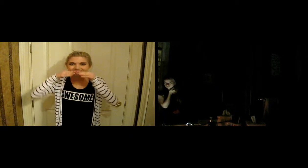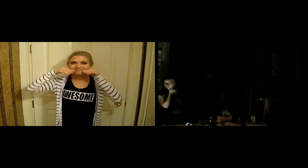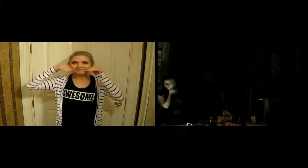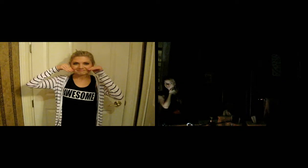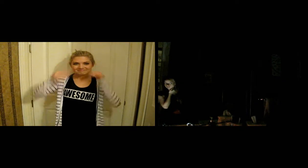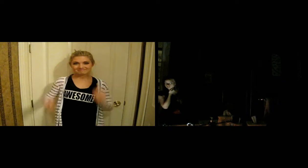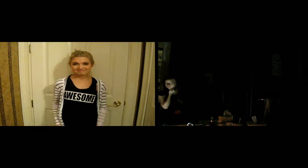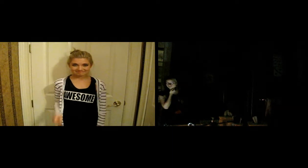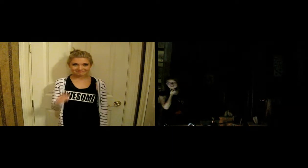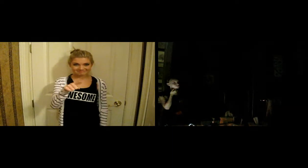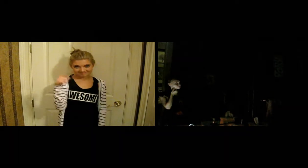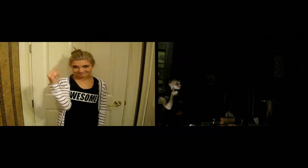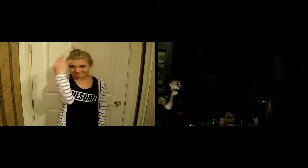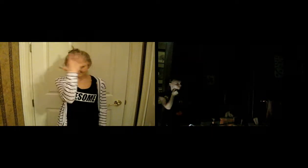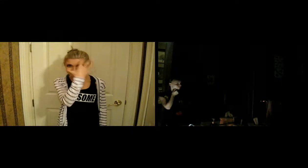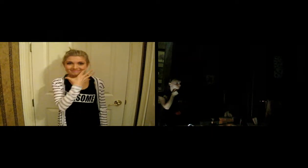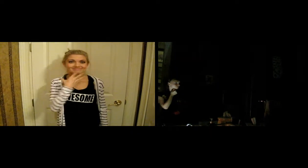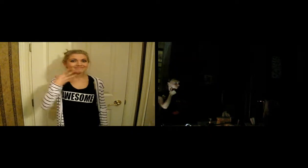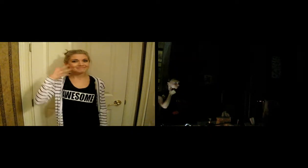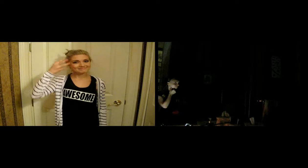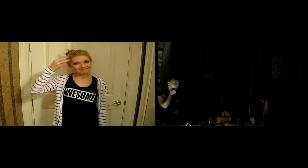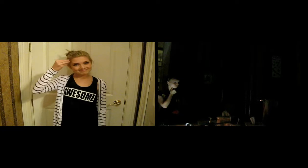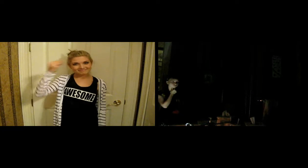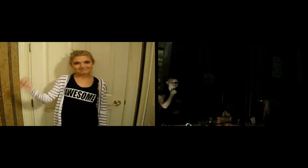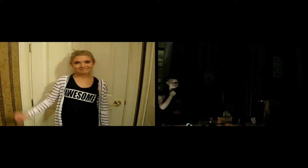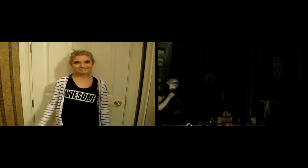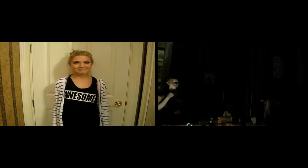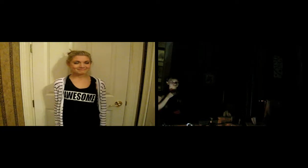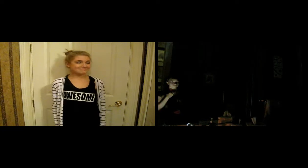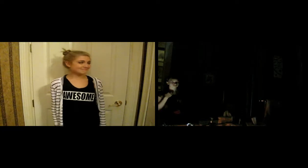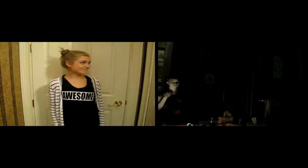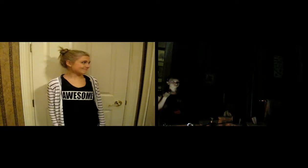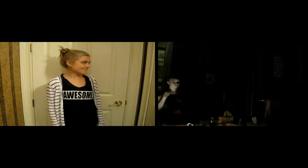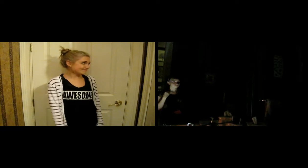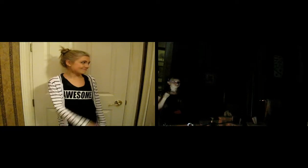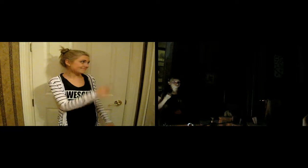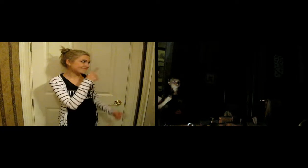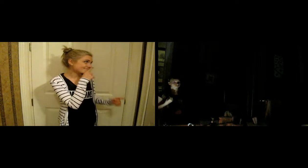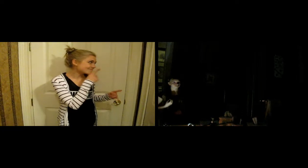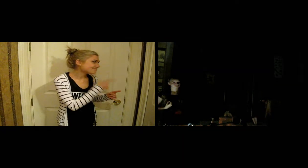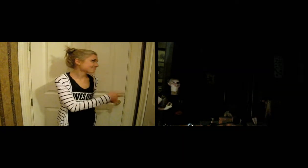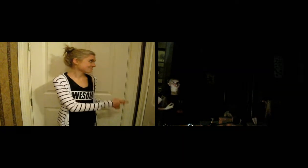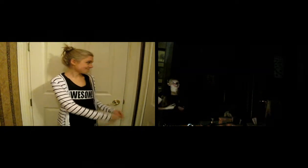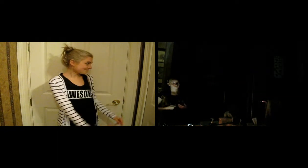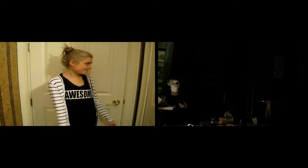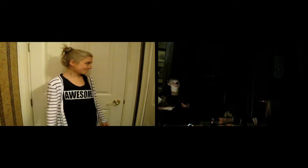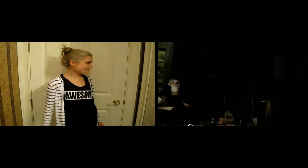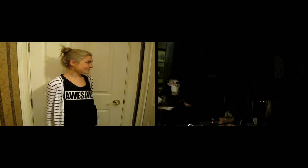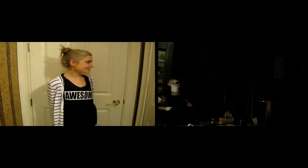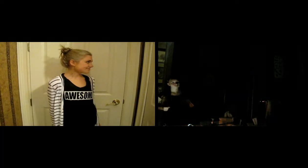happy with yourself? Are you happy with yourself?